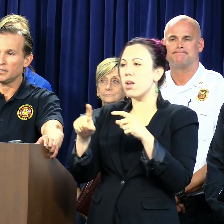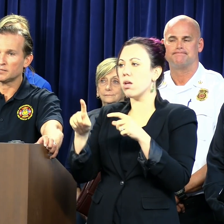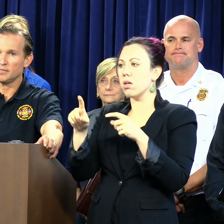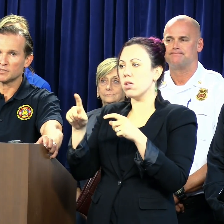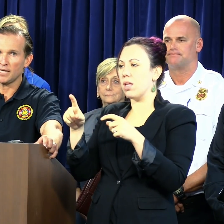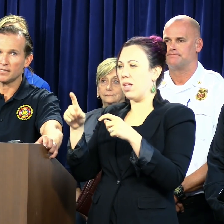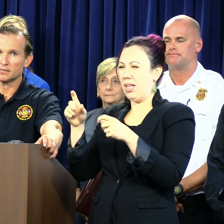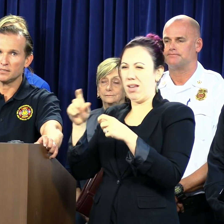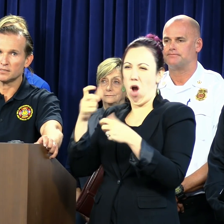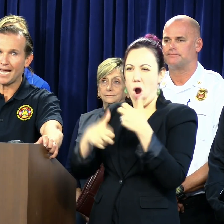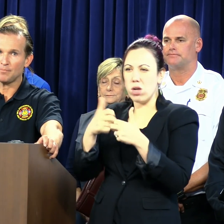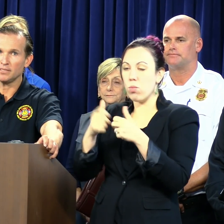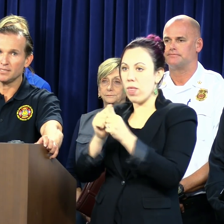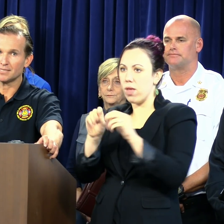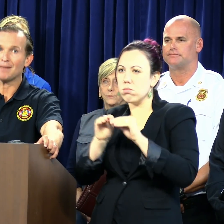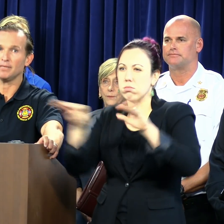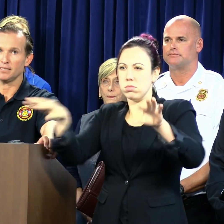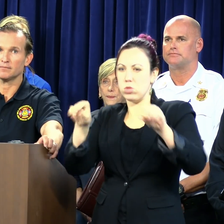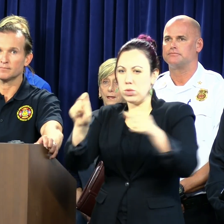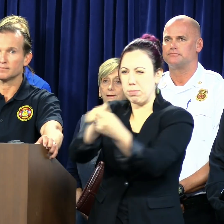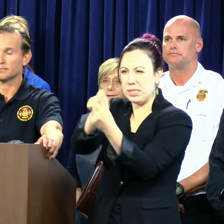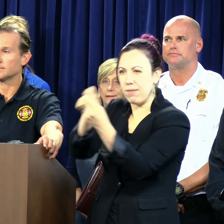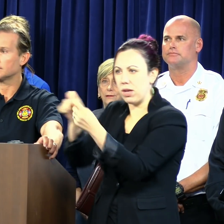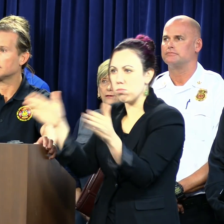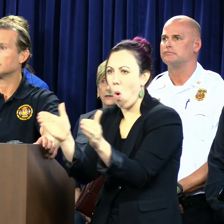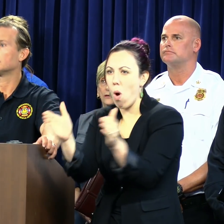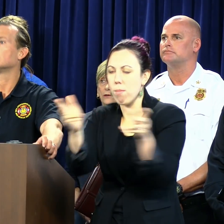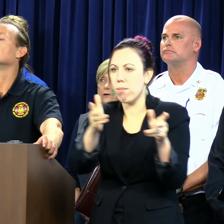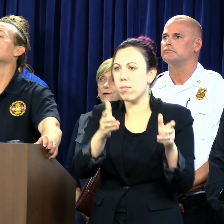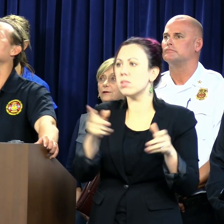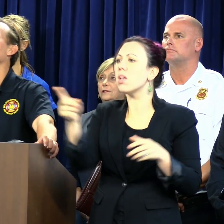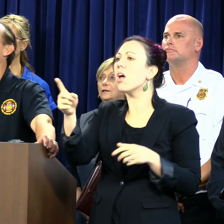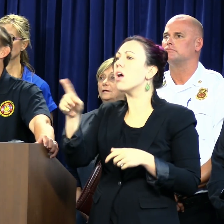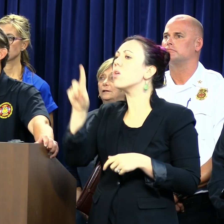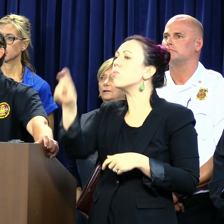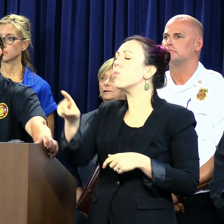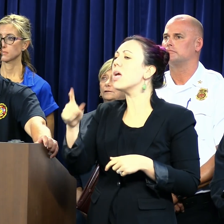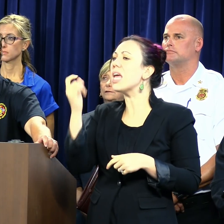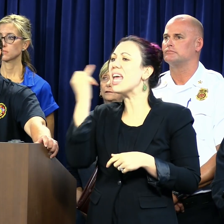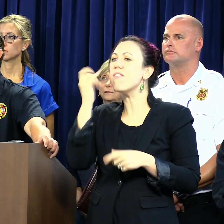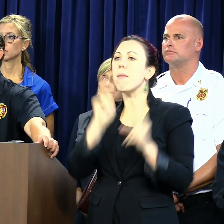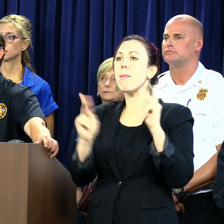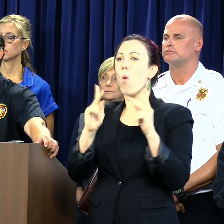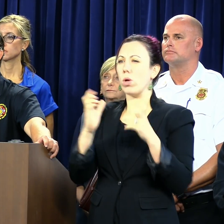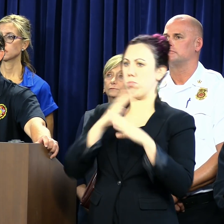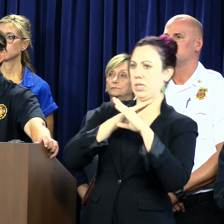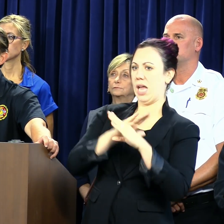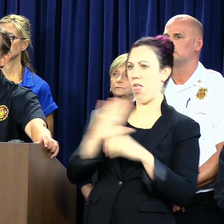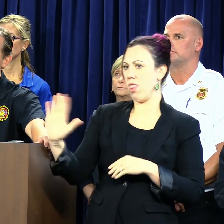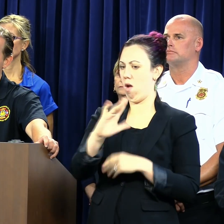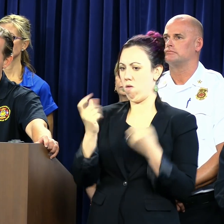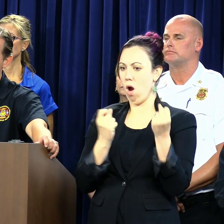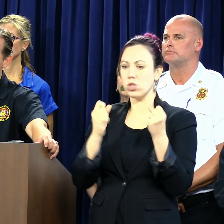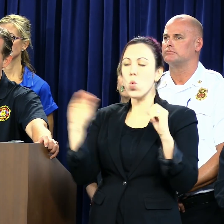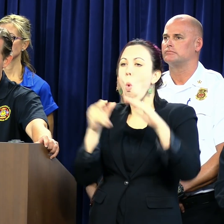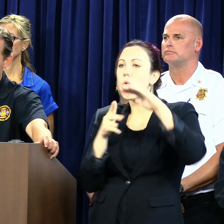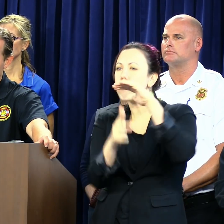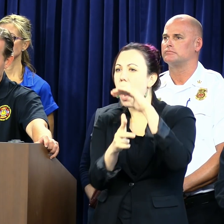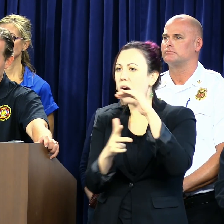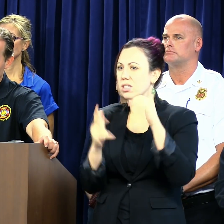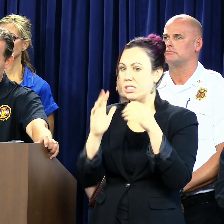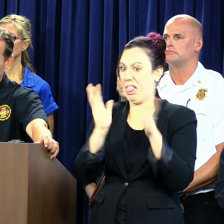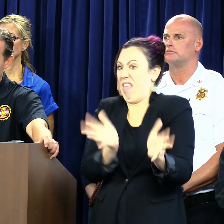And it seems that that has happened and is happening. And if they're free, if people are looking to protect their cars, maybe they don't have a garage at home,